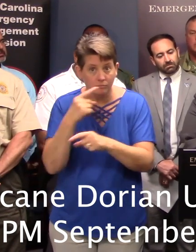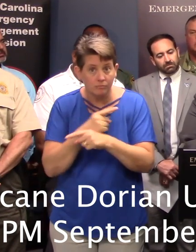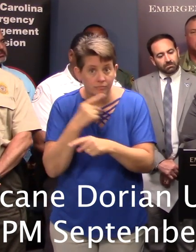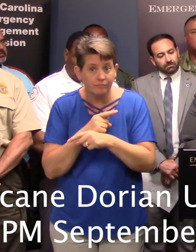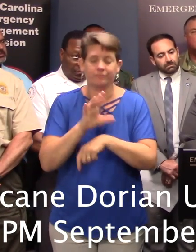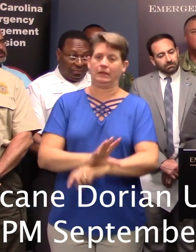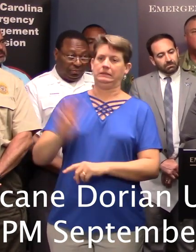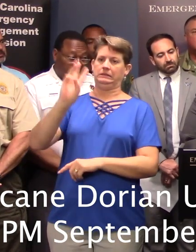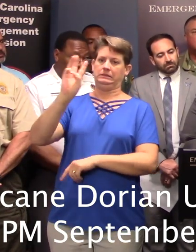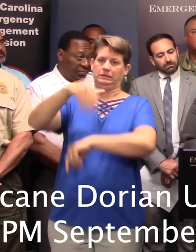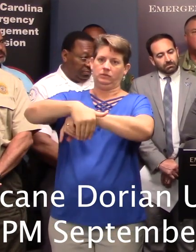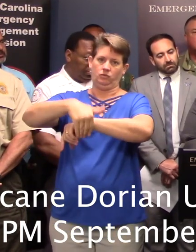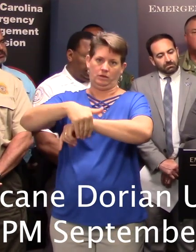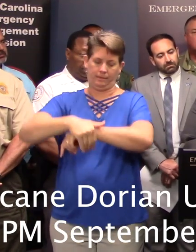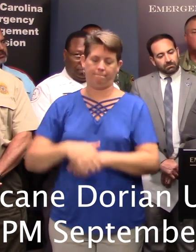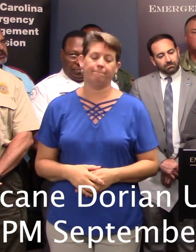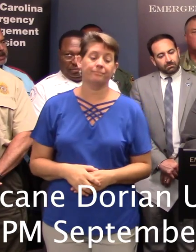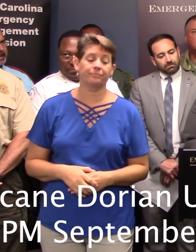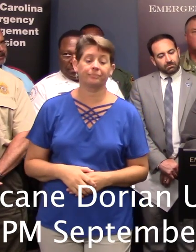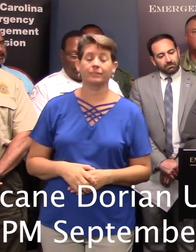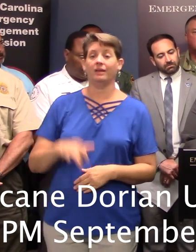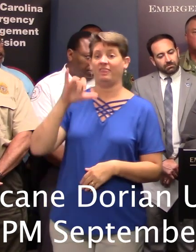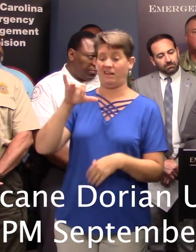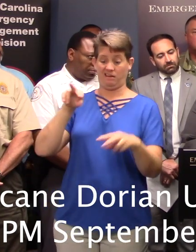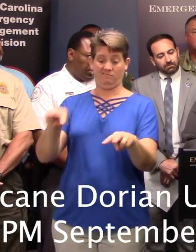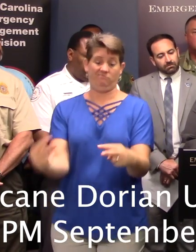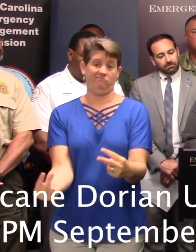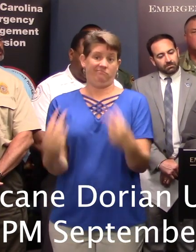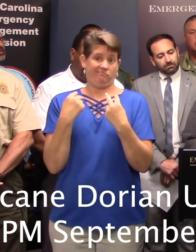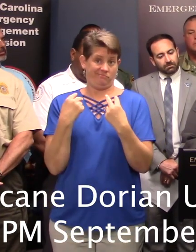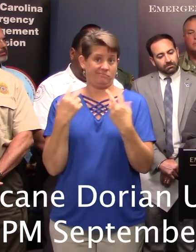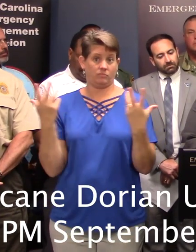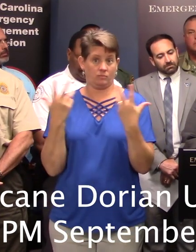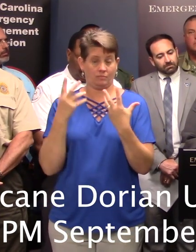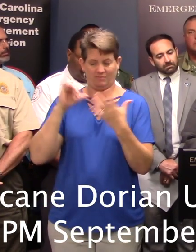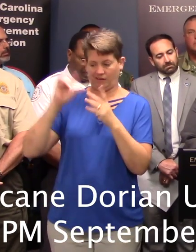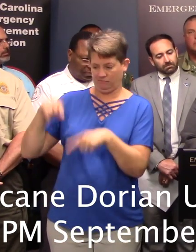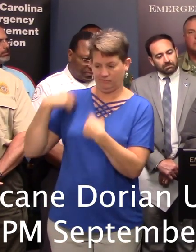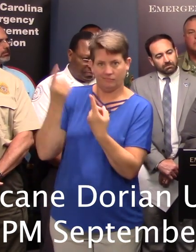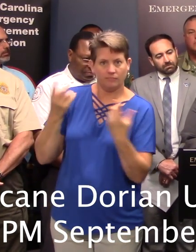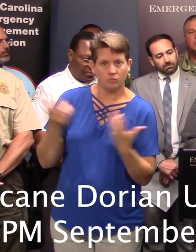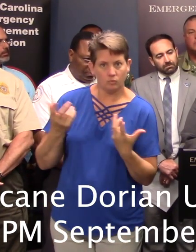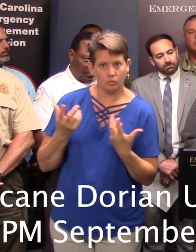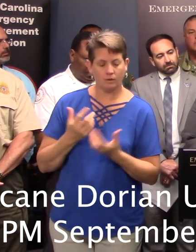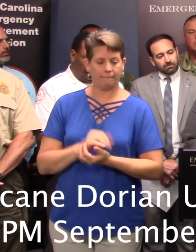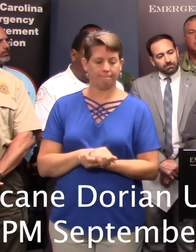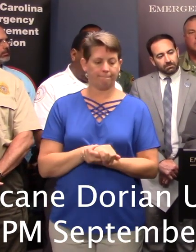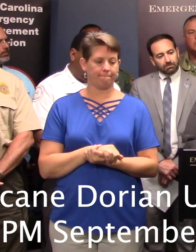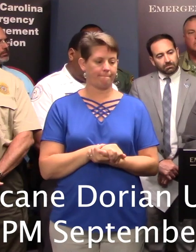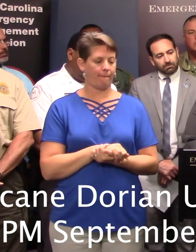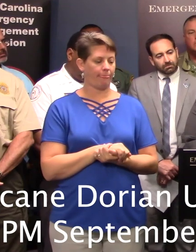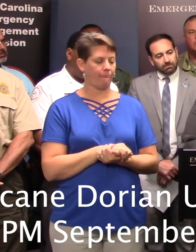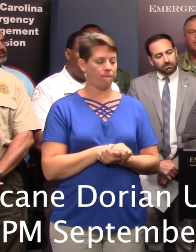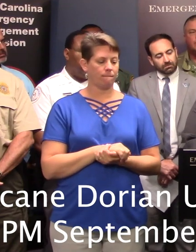Since that reversal was put into place on I-26, we were able to accommodate